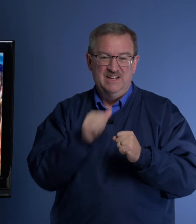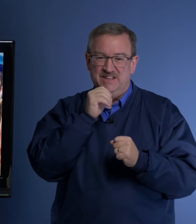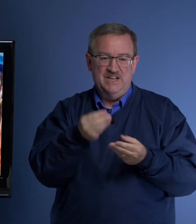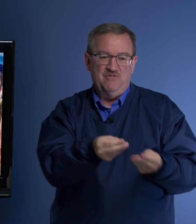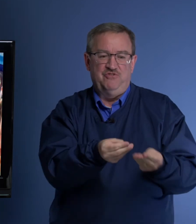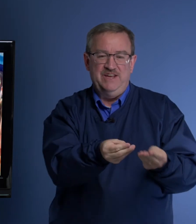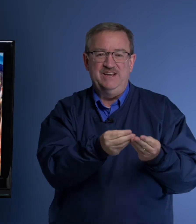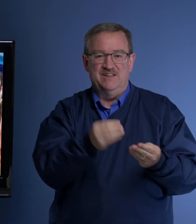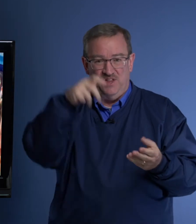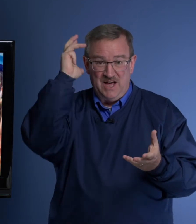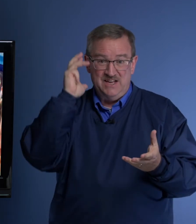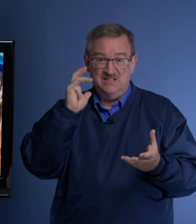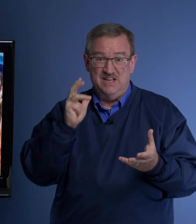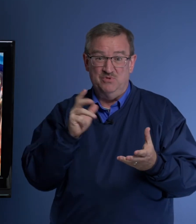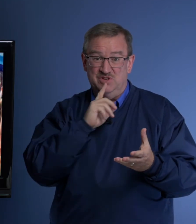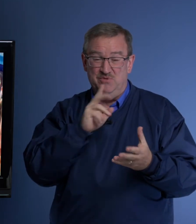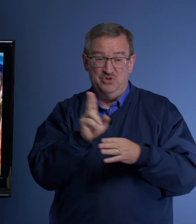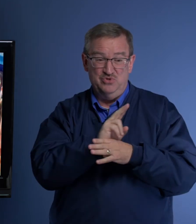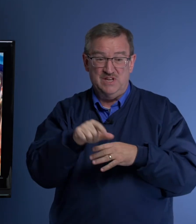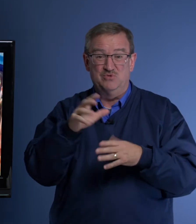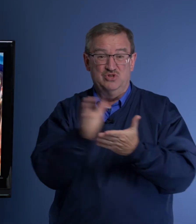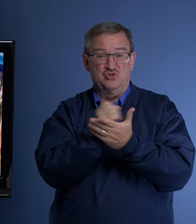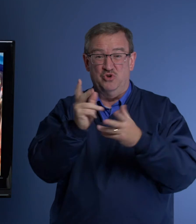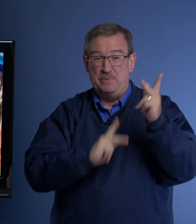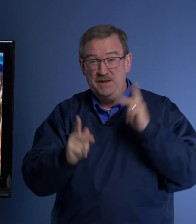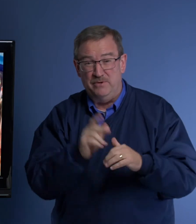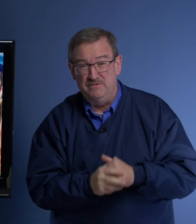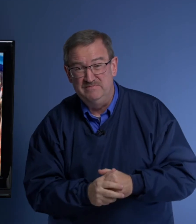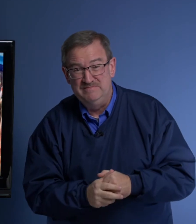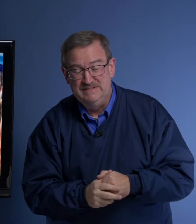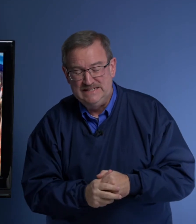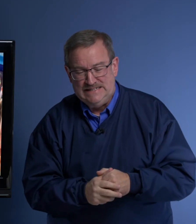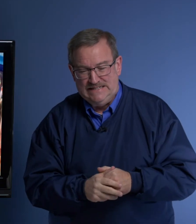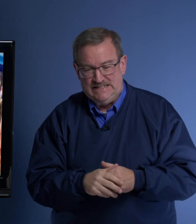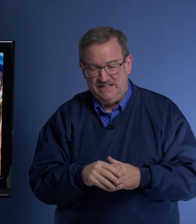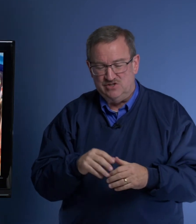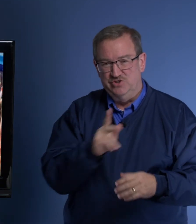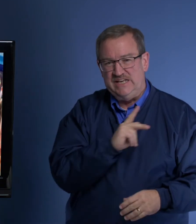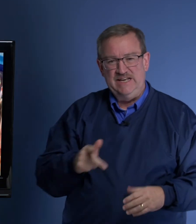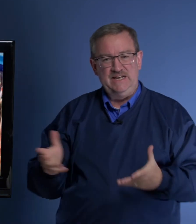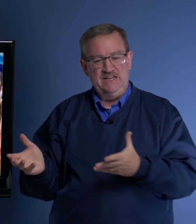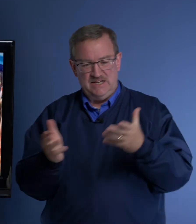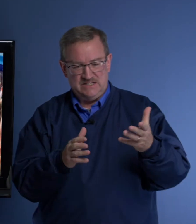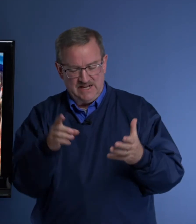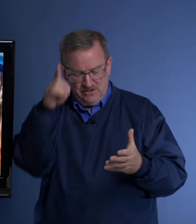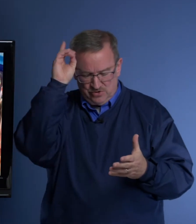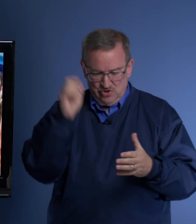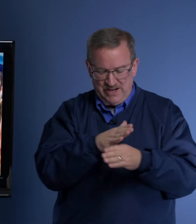They didn't feed the lions. They would they would use them to destroy people. And so the king, he takes Daniel to the